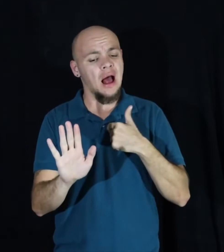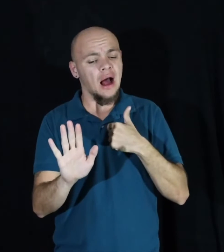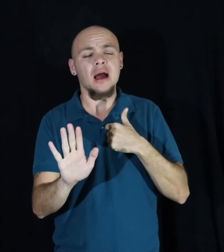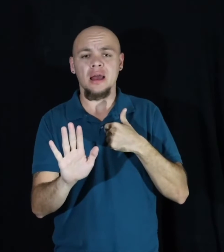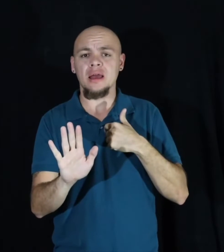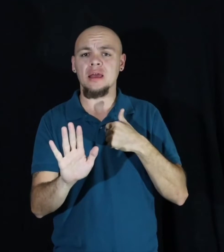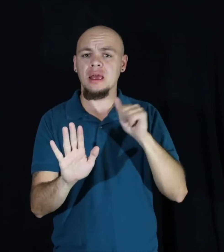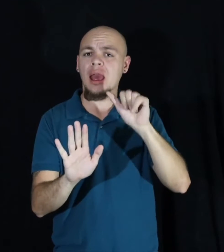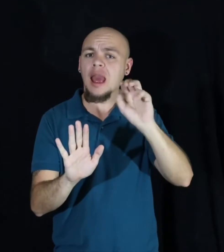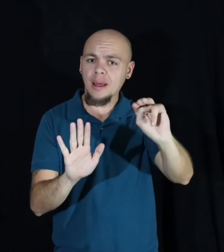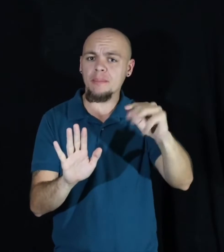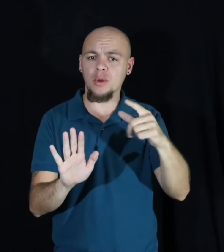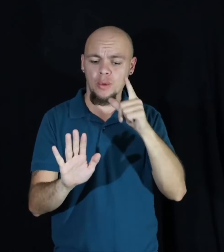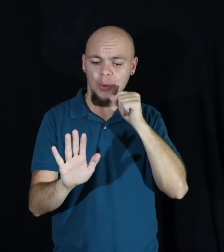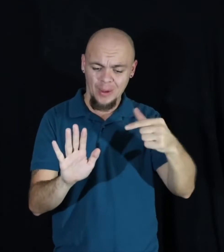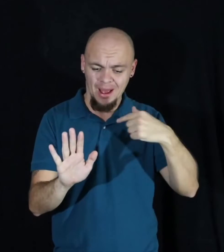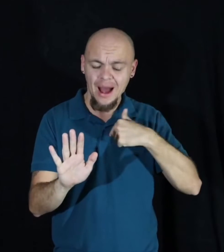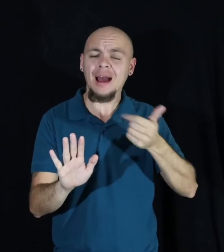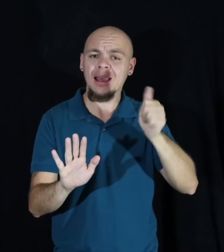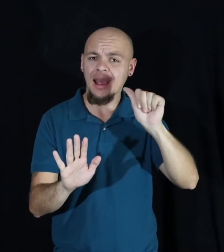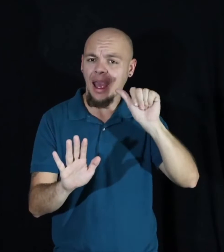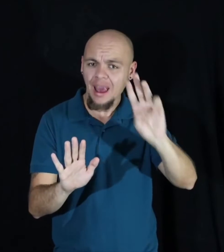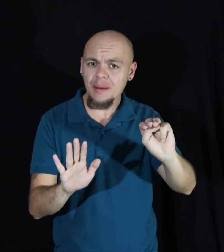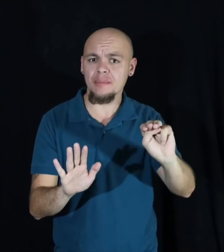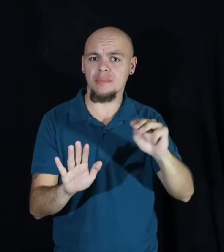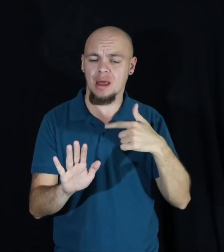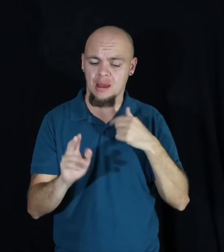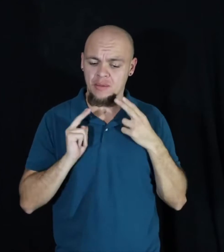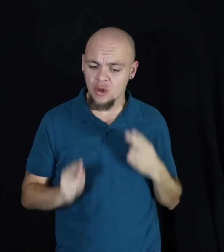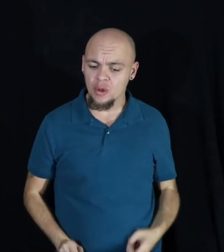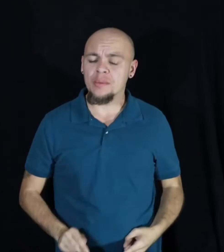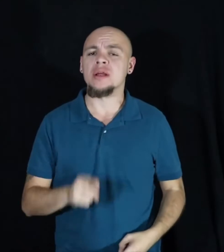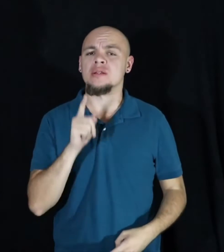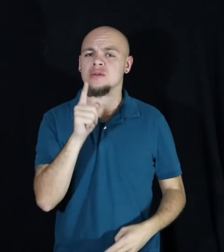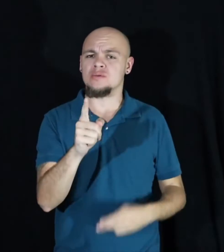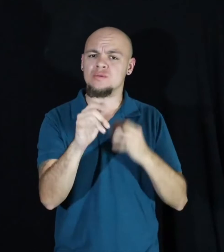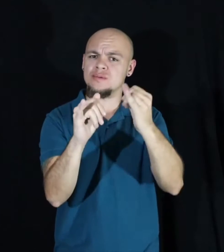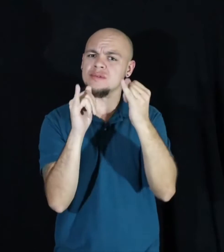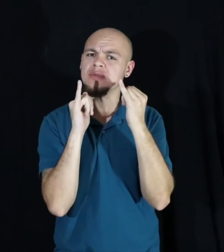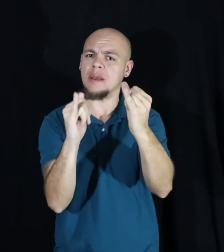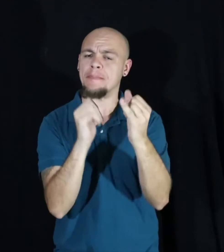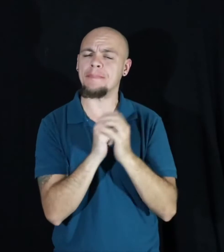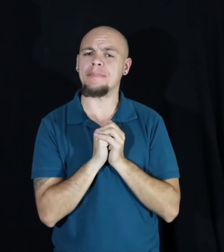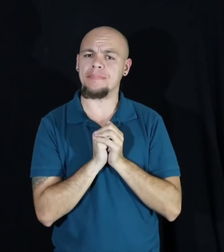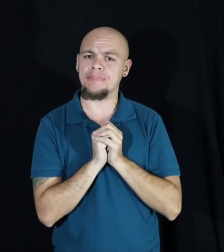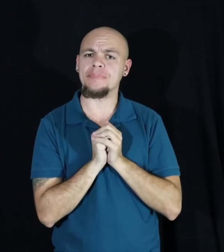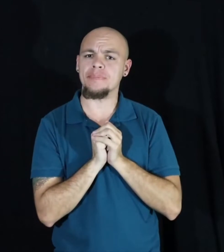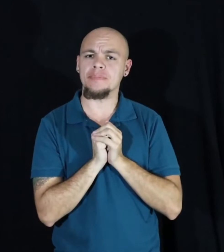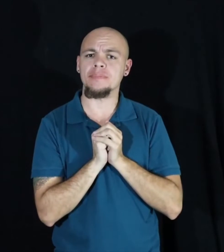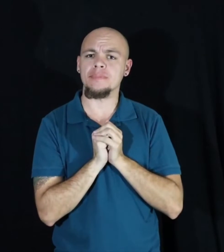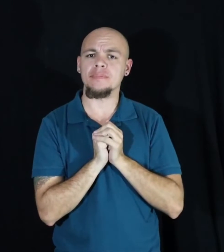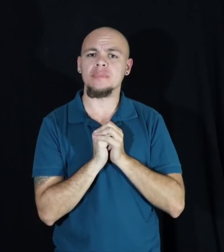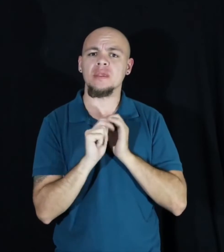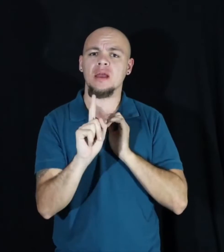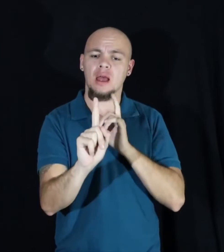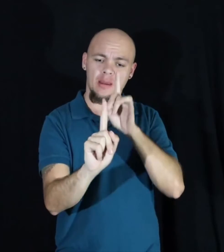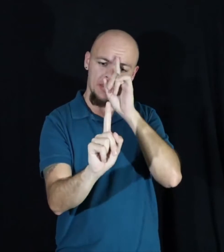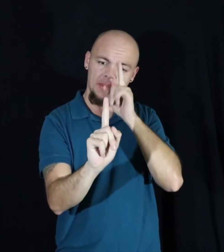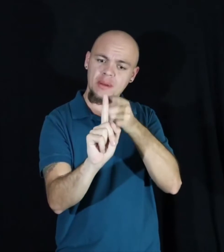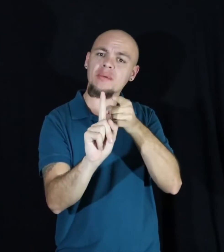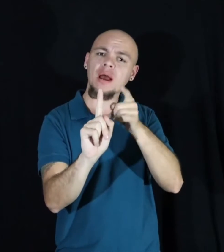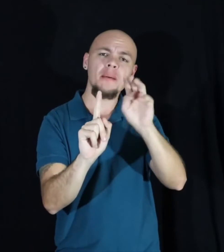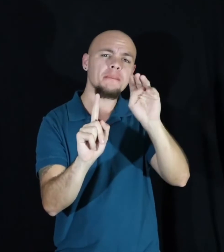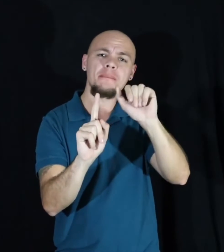am human. So are you. I may be the pinpoints in a map